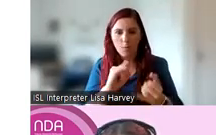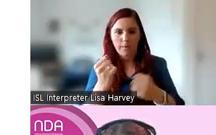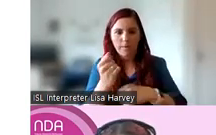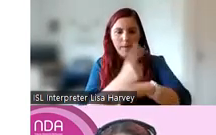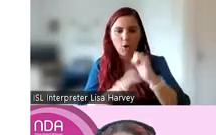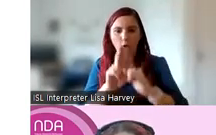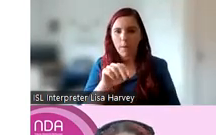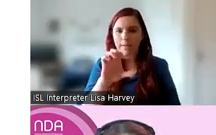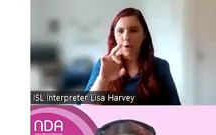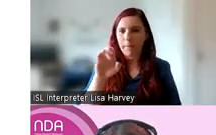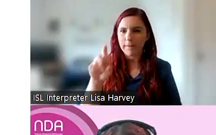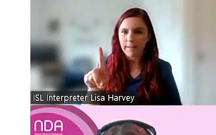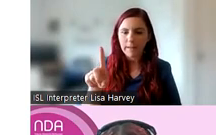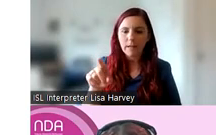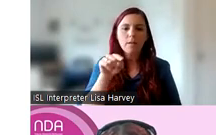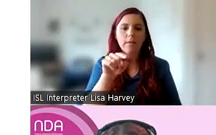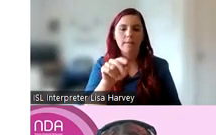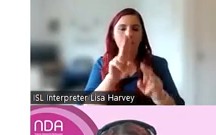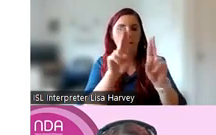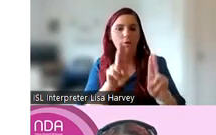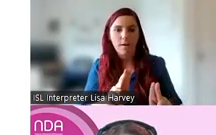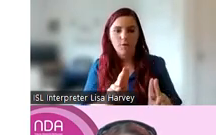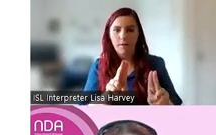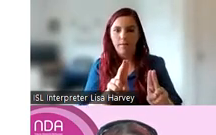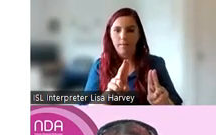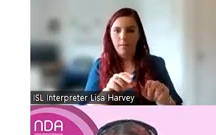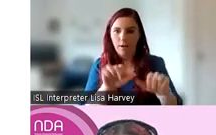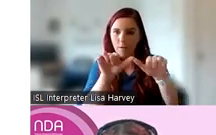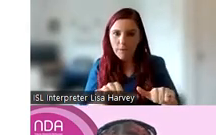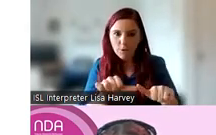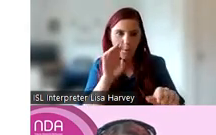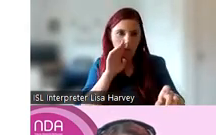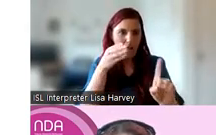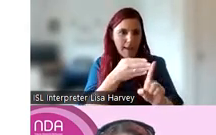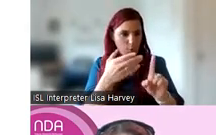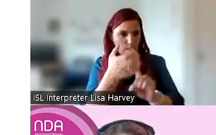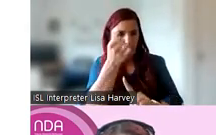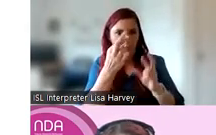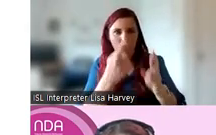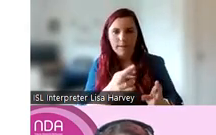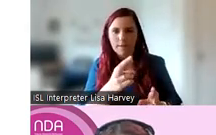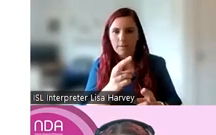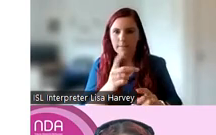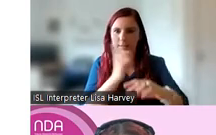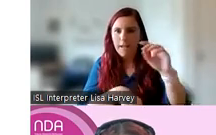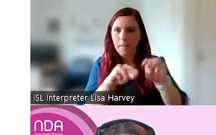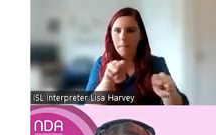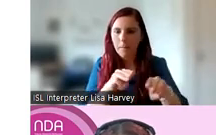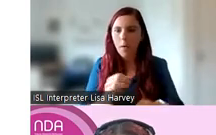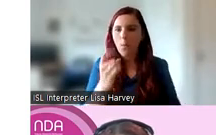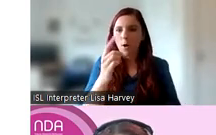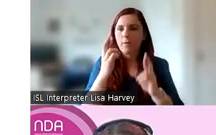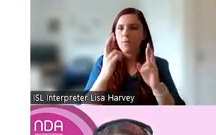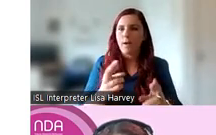UNCRPD. So this is an international convention which aims to realise the rights of disabled people, and one of the rights in that convention